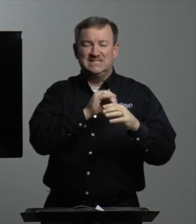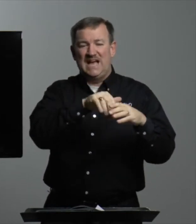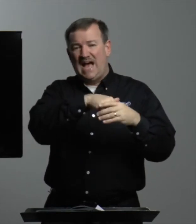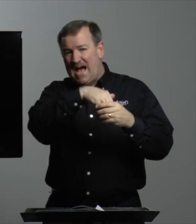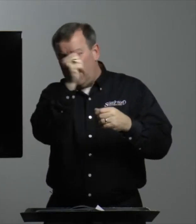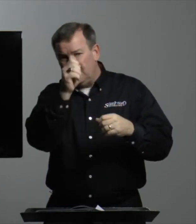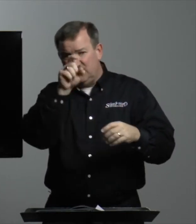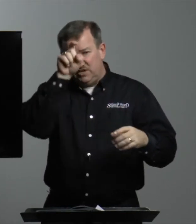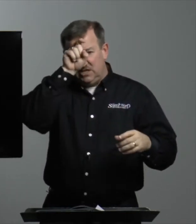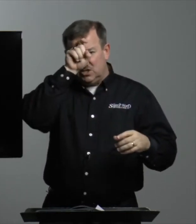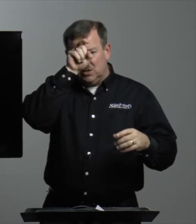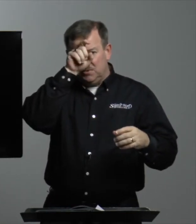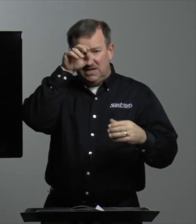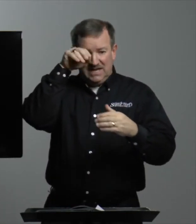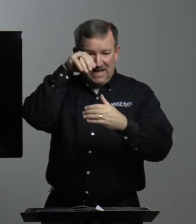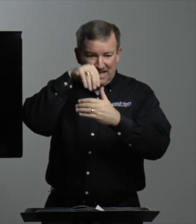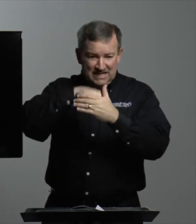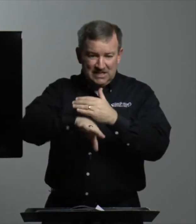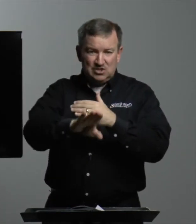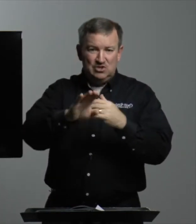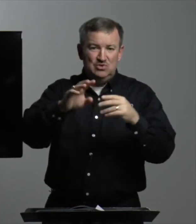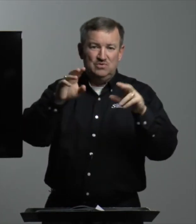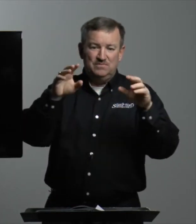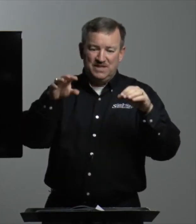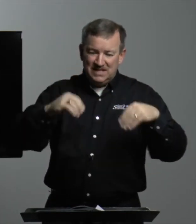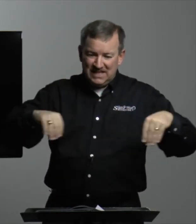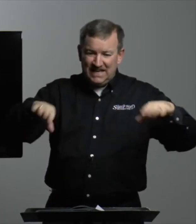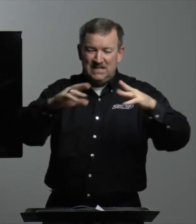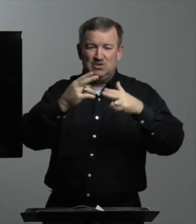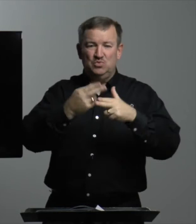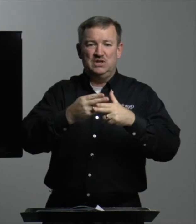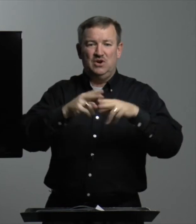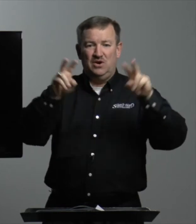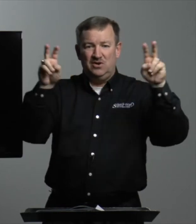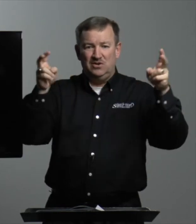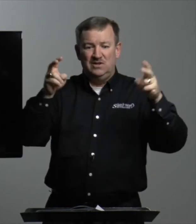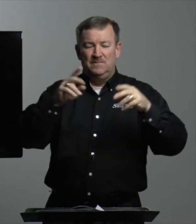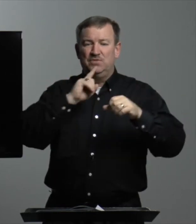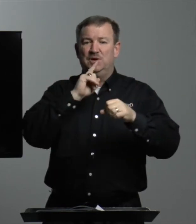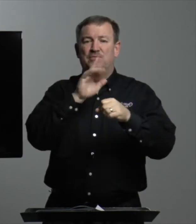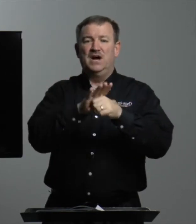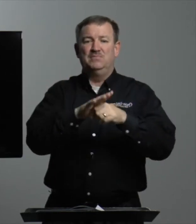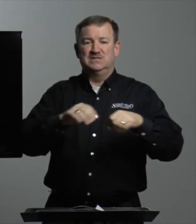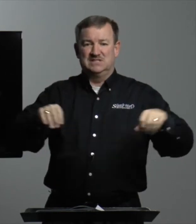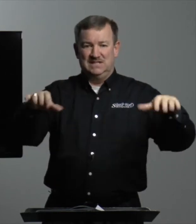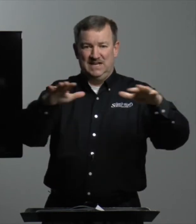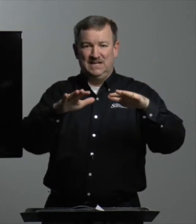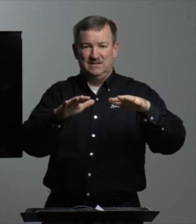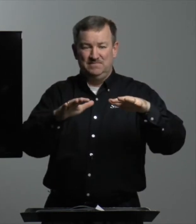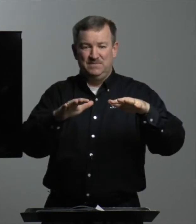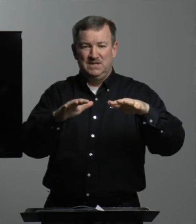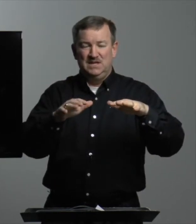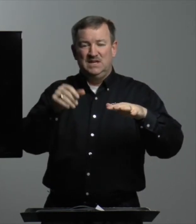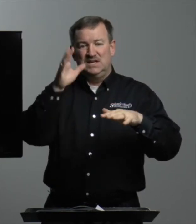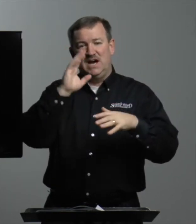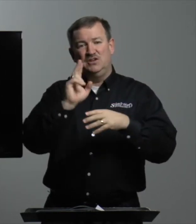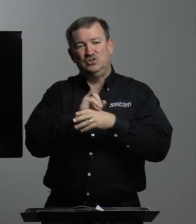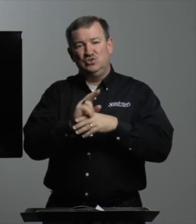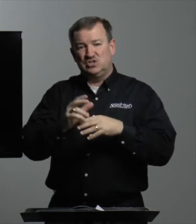out of Egypt and into the land we call the promised land. God used